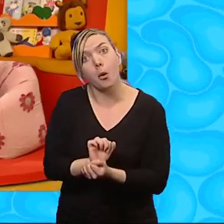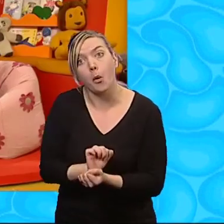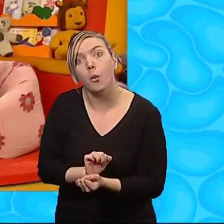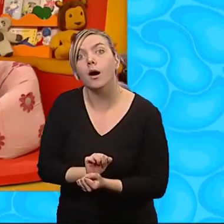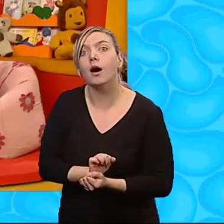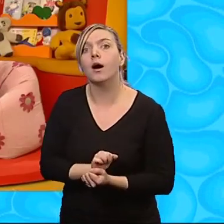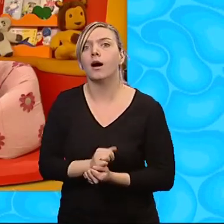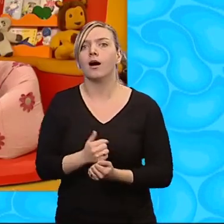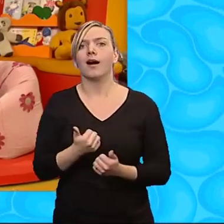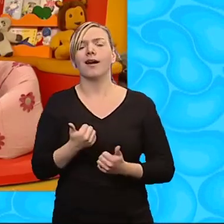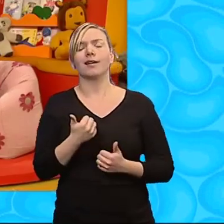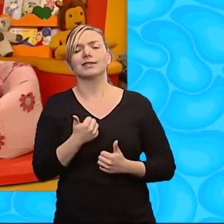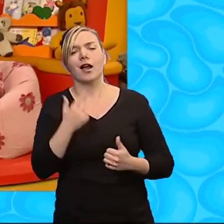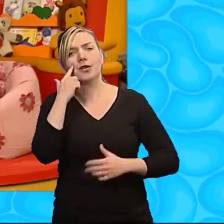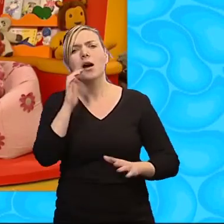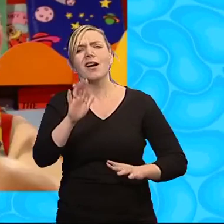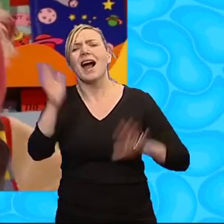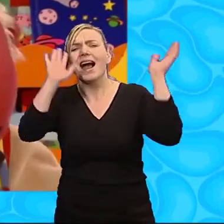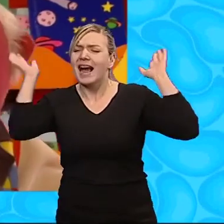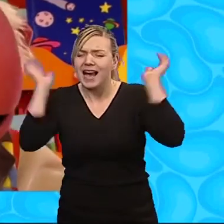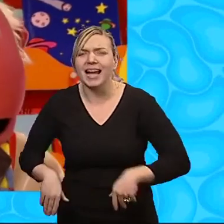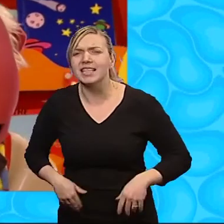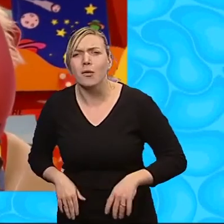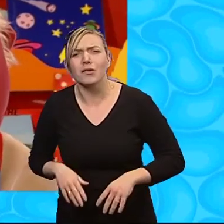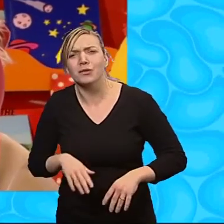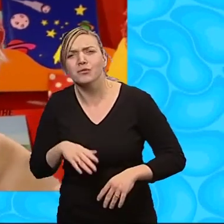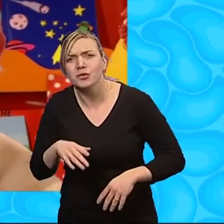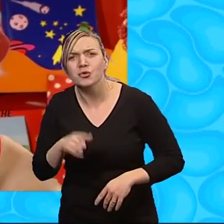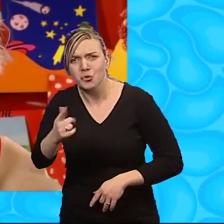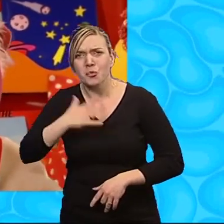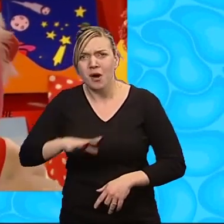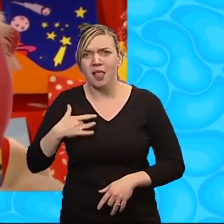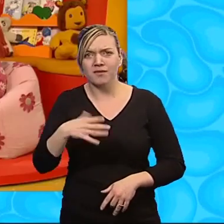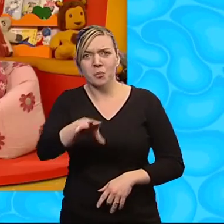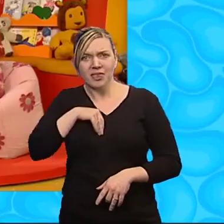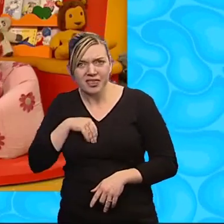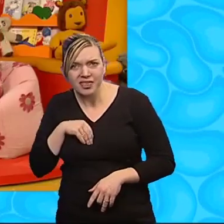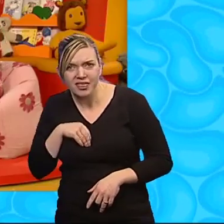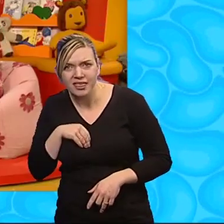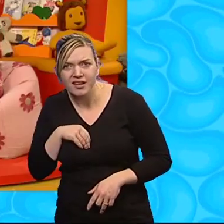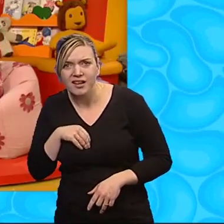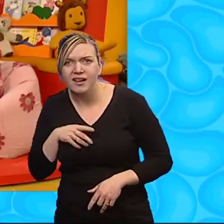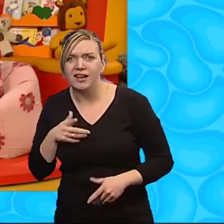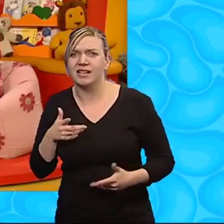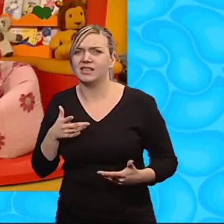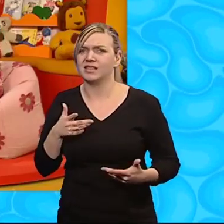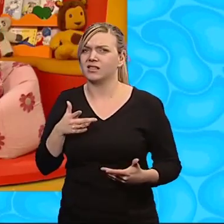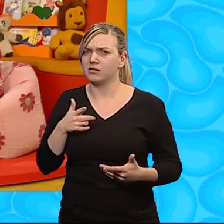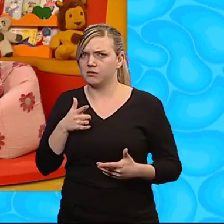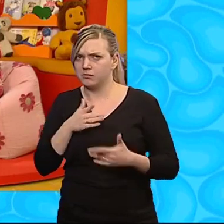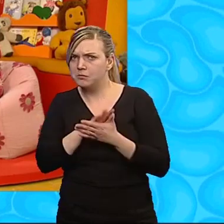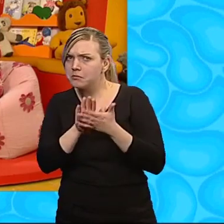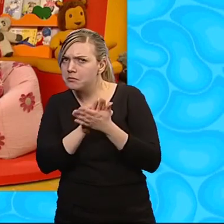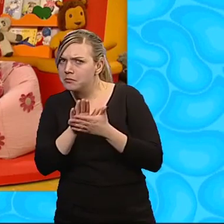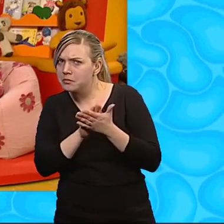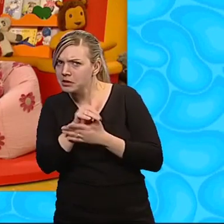Max? Yes, I think there's one in the cupboard. Well, you mean hang on a minute, Fizz. You want to come and live with me? Yep. Hang on, this wouldn't have